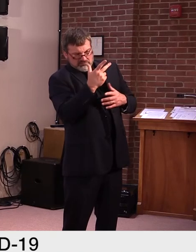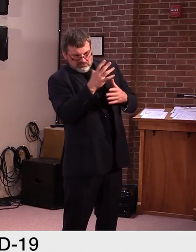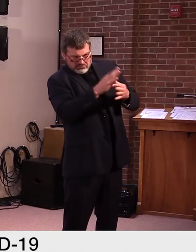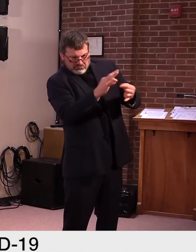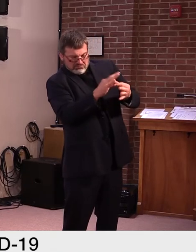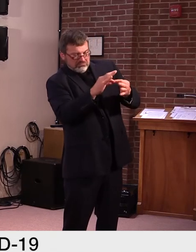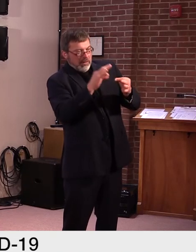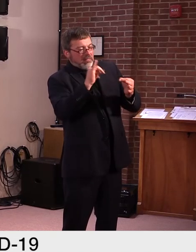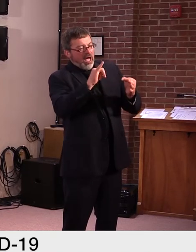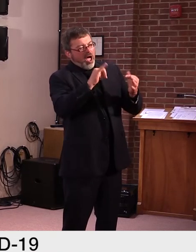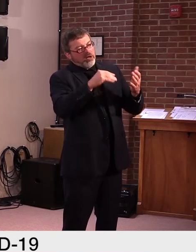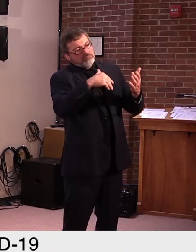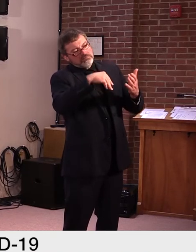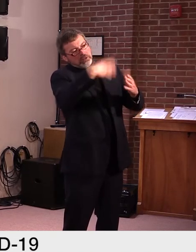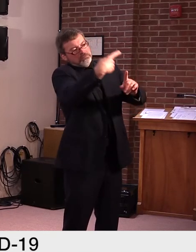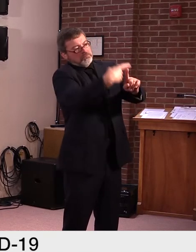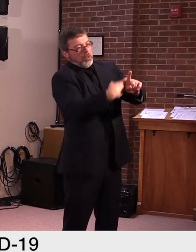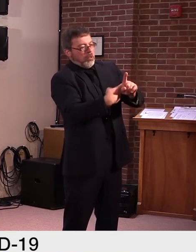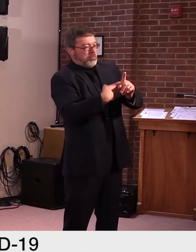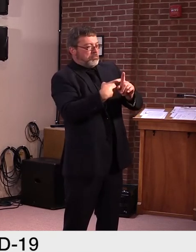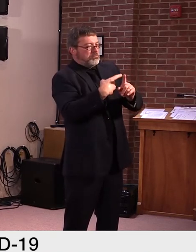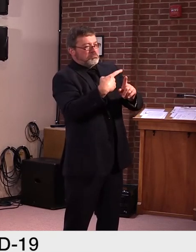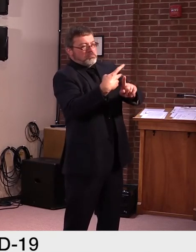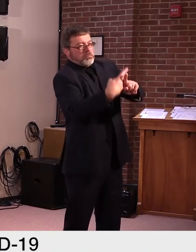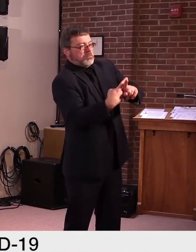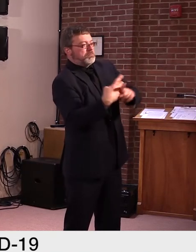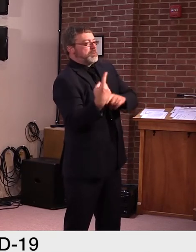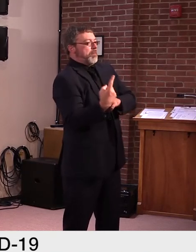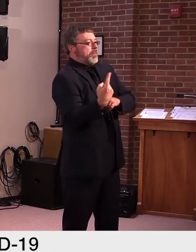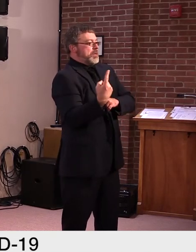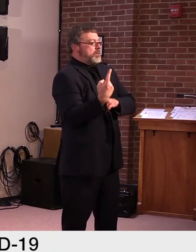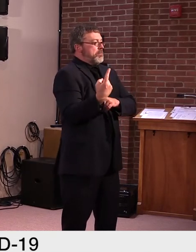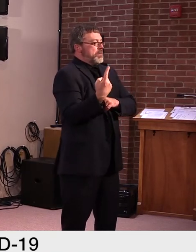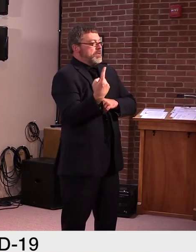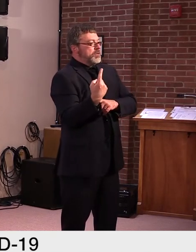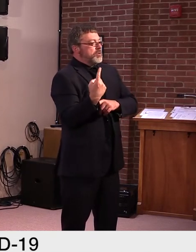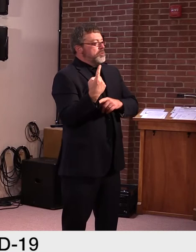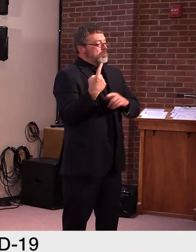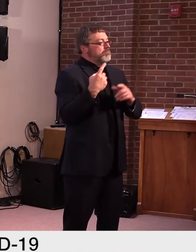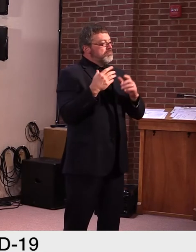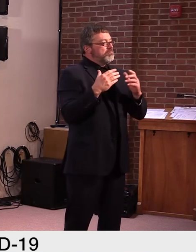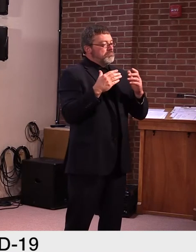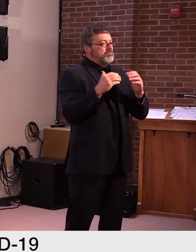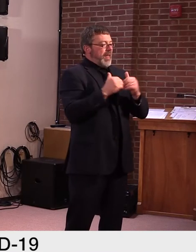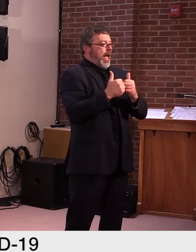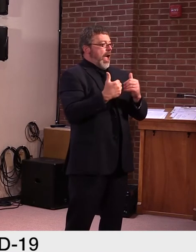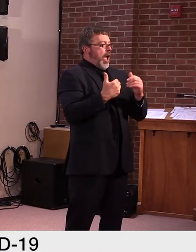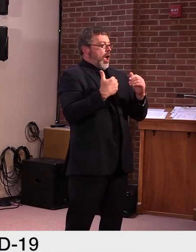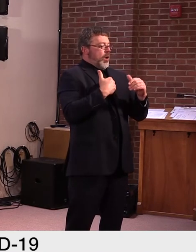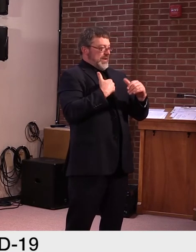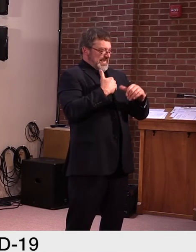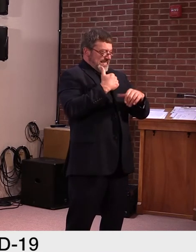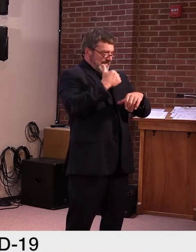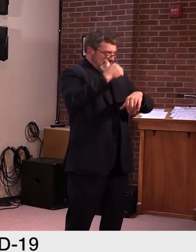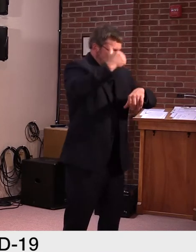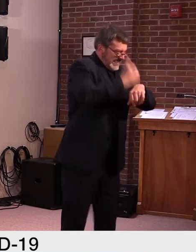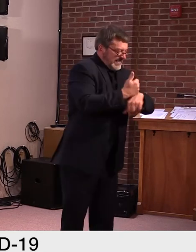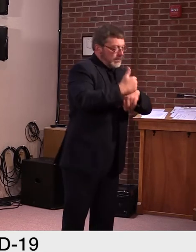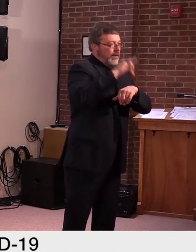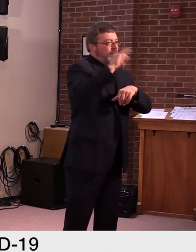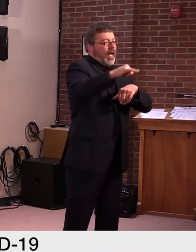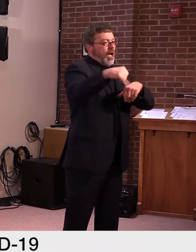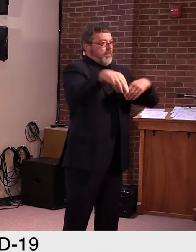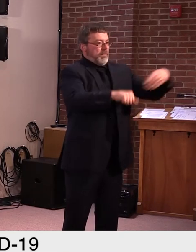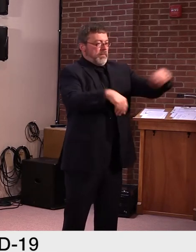how we operationalize what in theory is, is been, um,